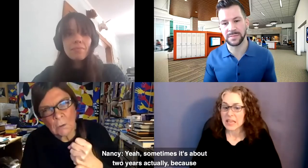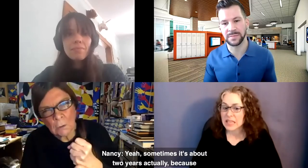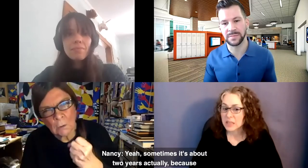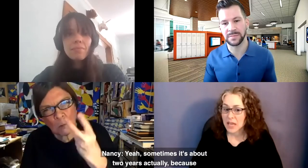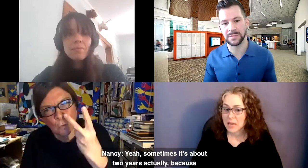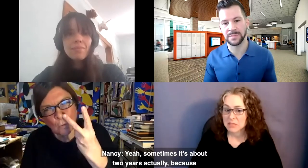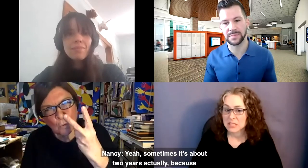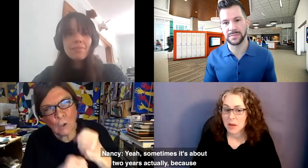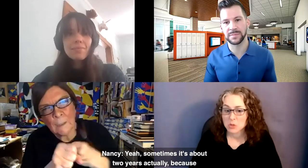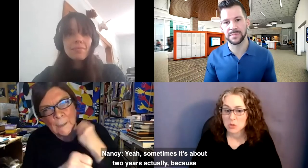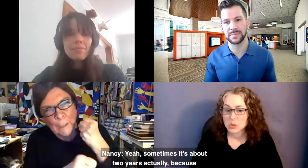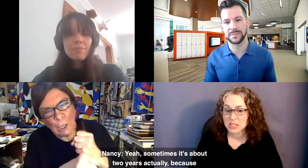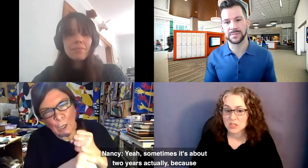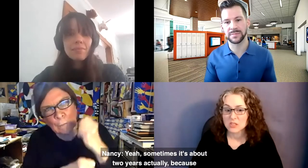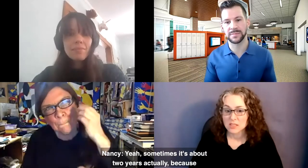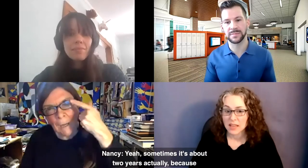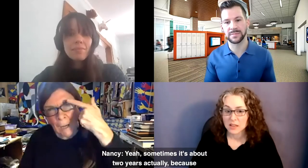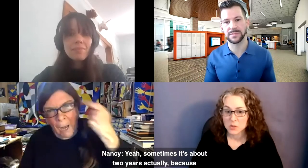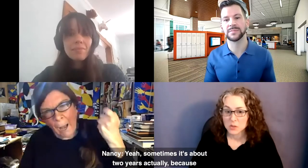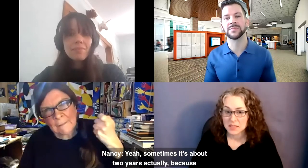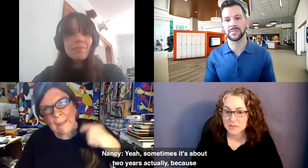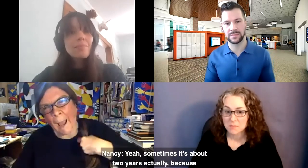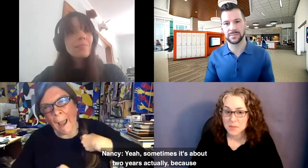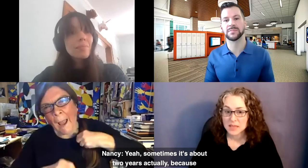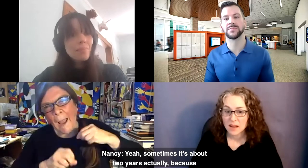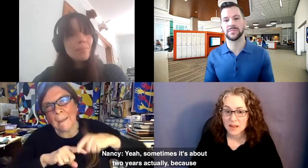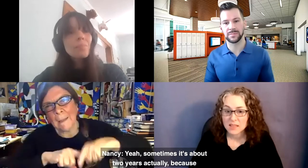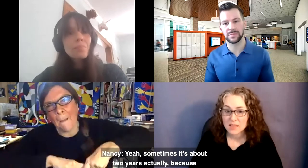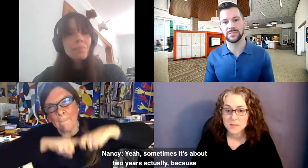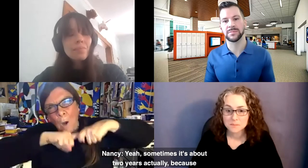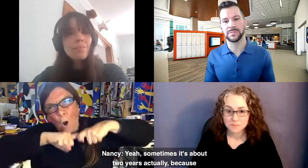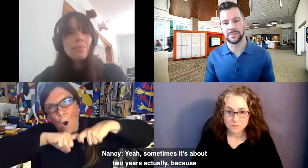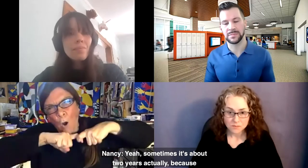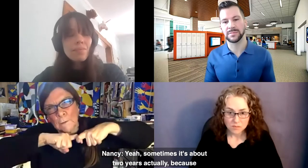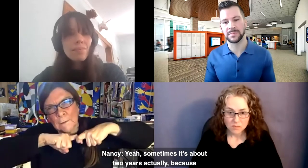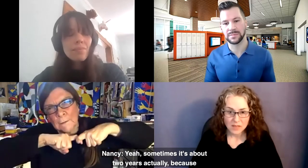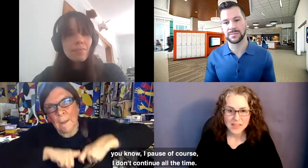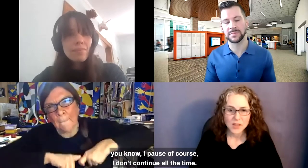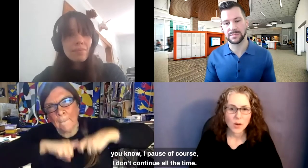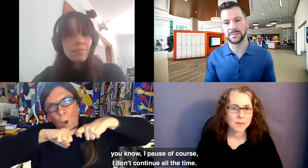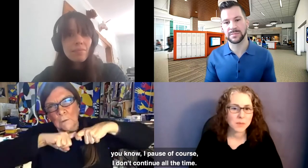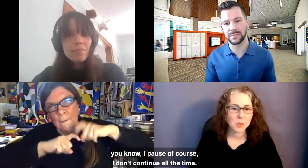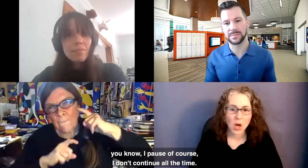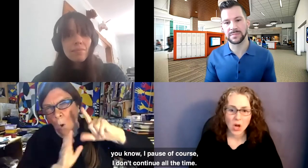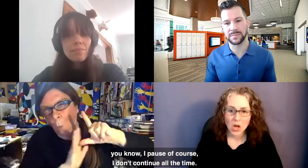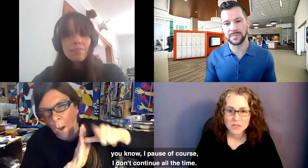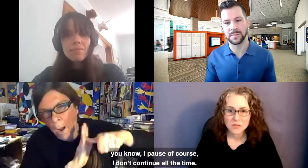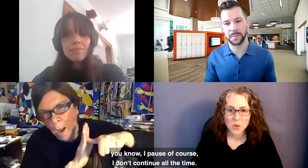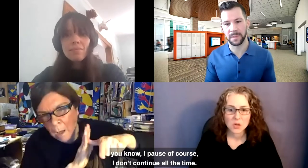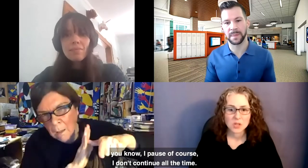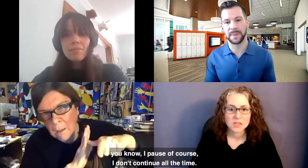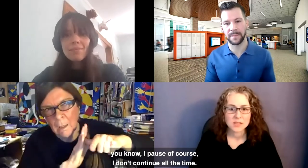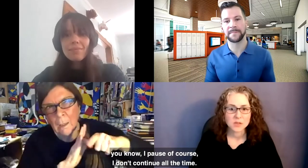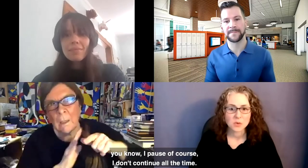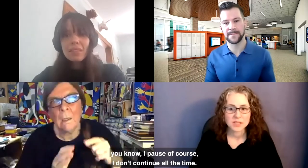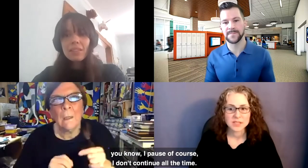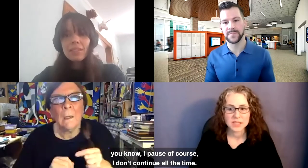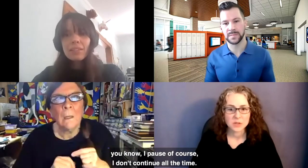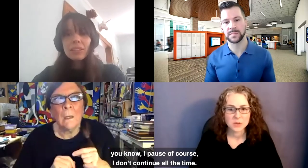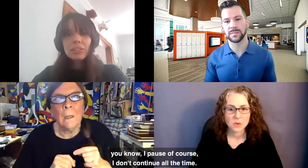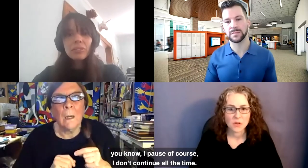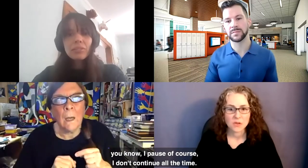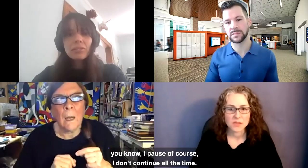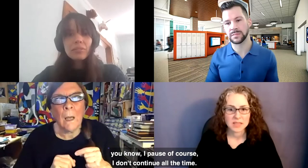Yeah, sometimes it's about two years, actually. Because, you know, I pause, of course. I don't